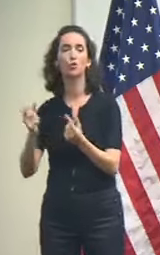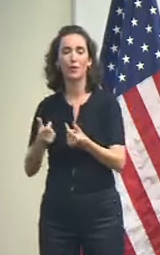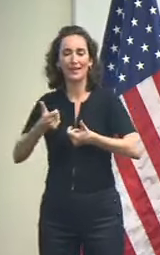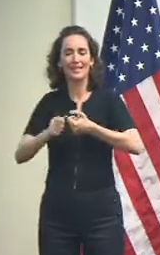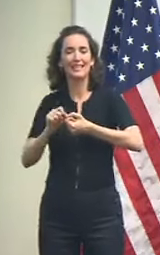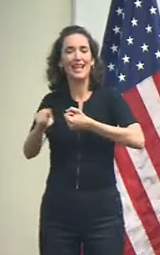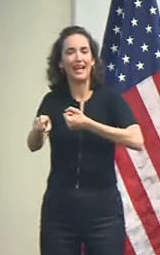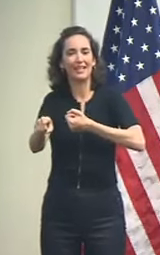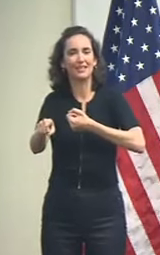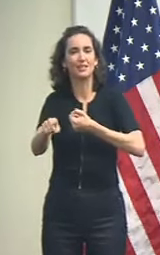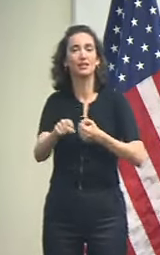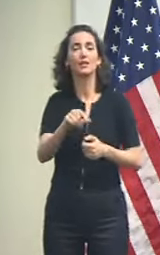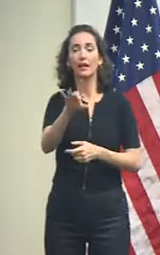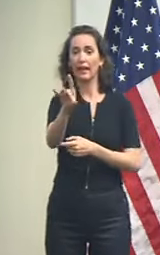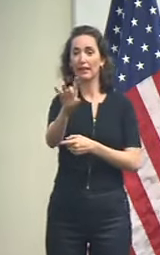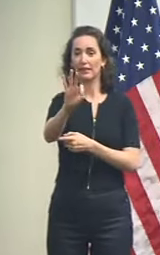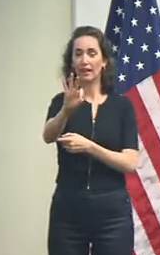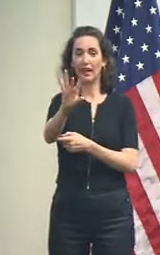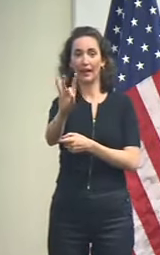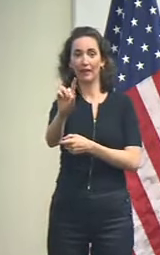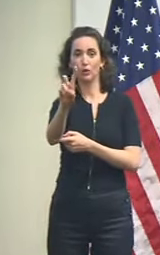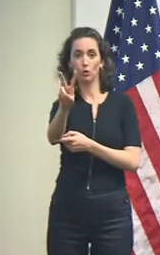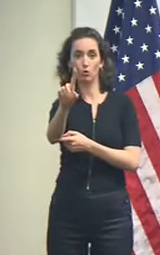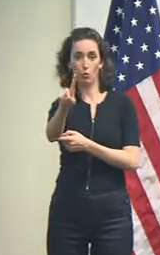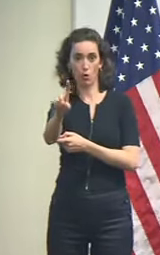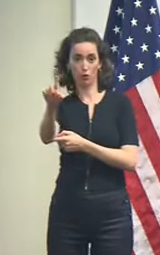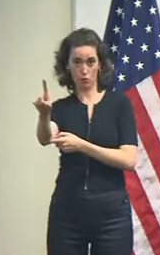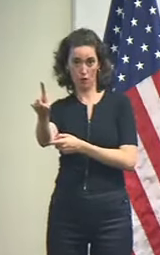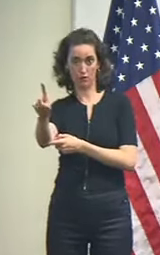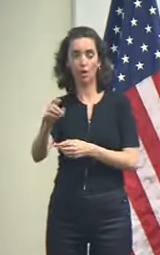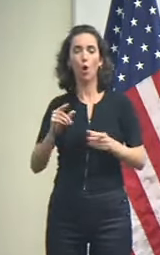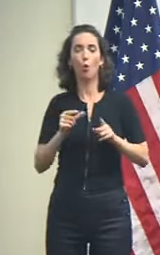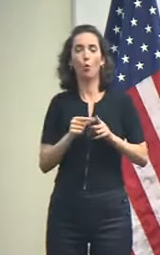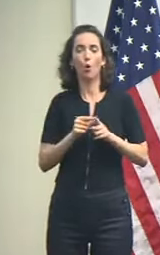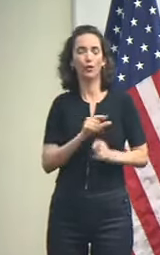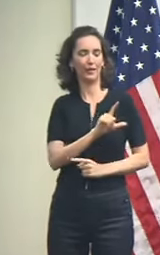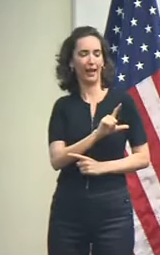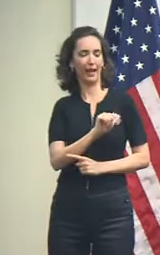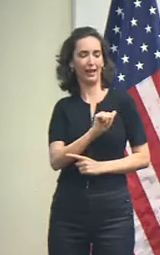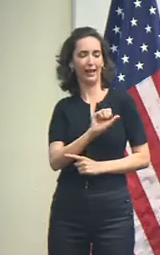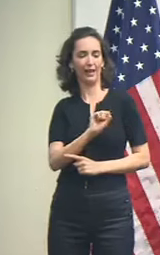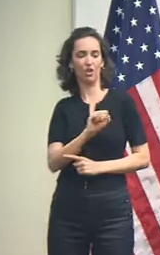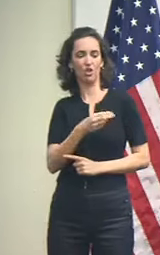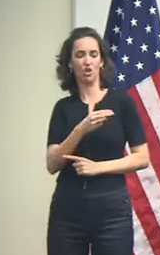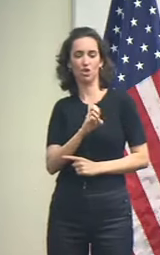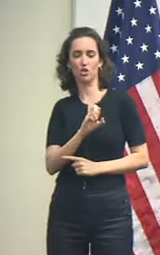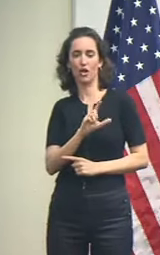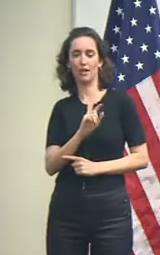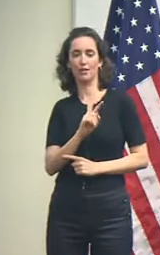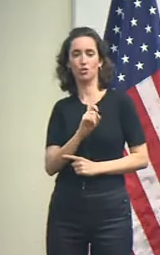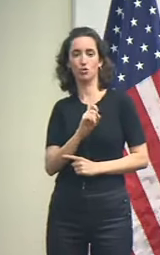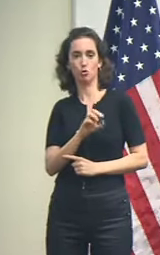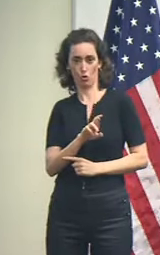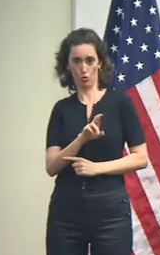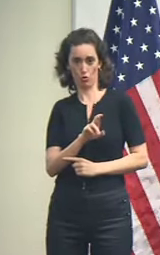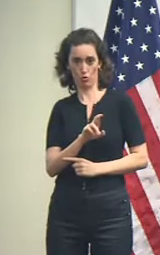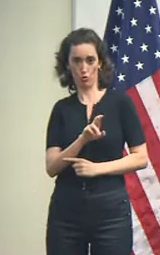to 898-211. That's L.A. SHELTER to 898-211, or you can call